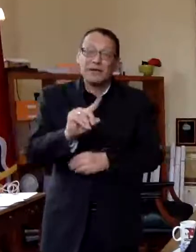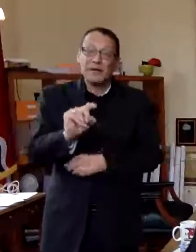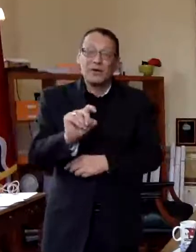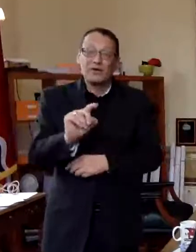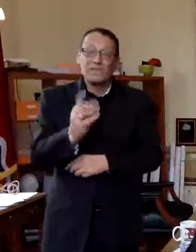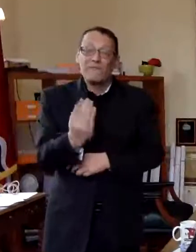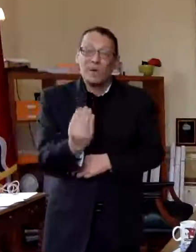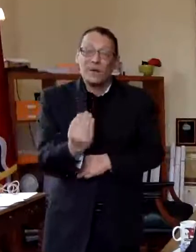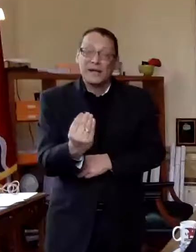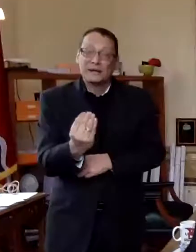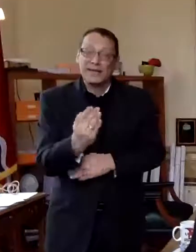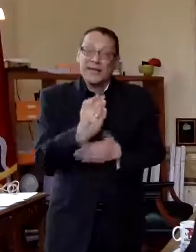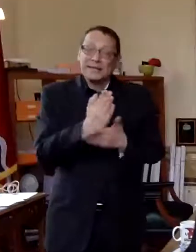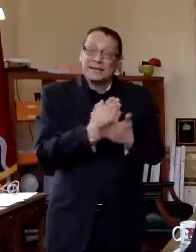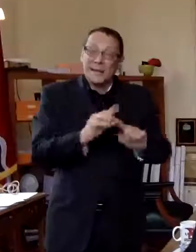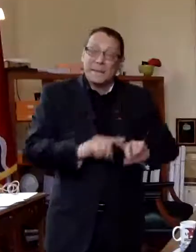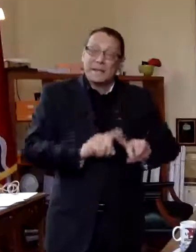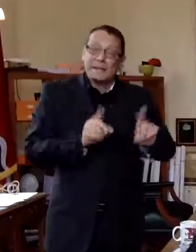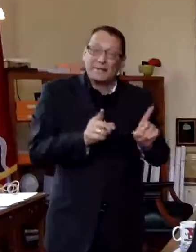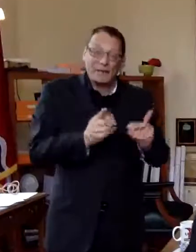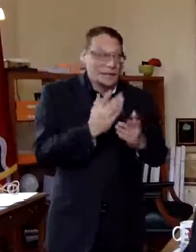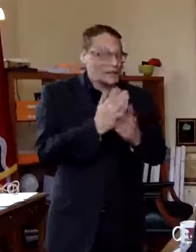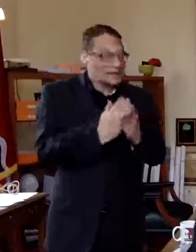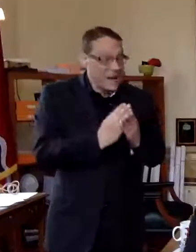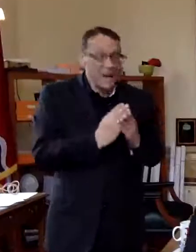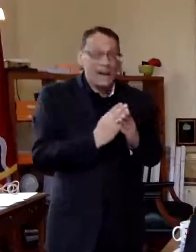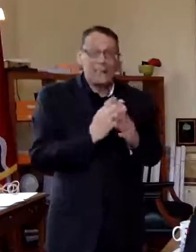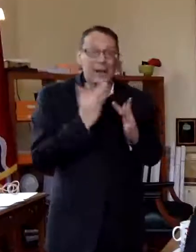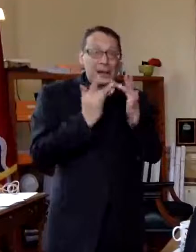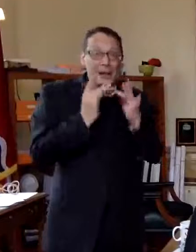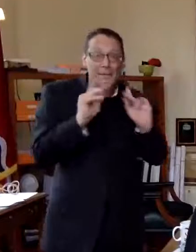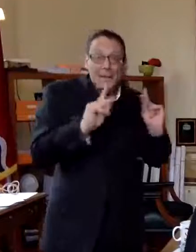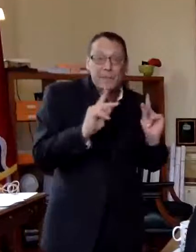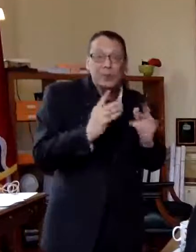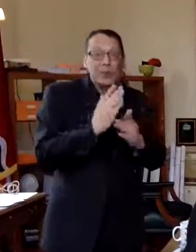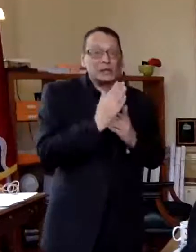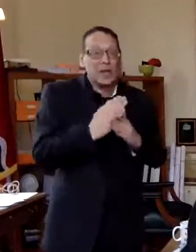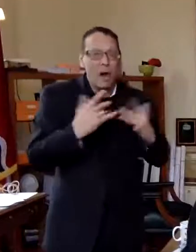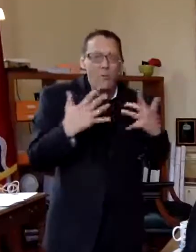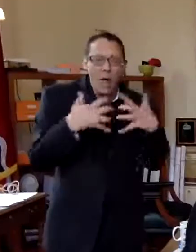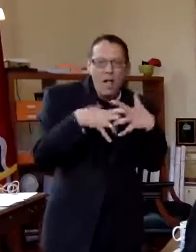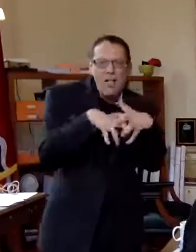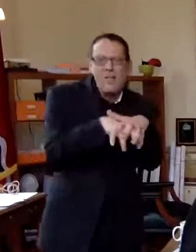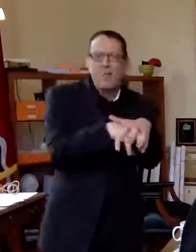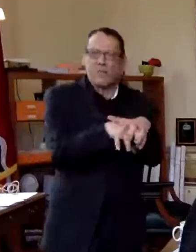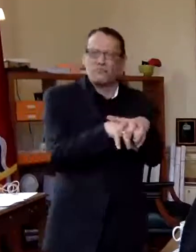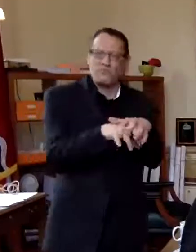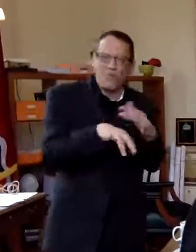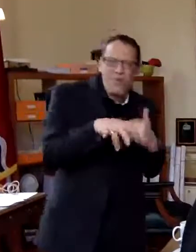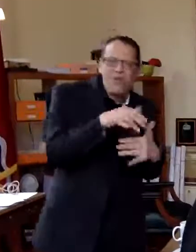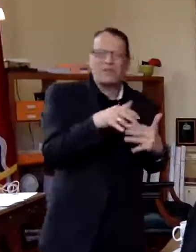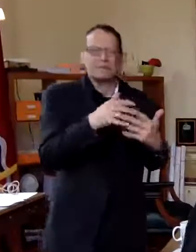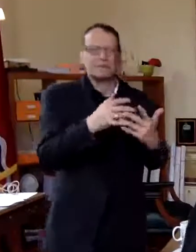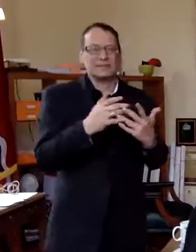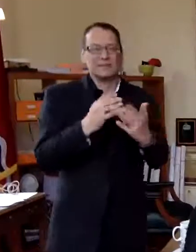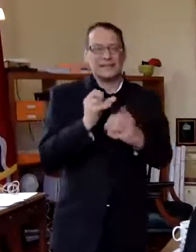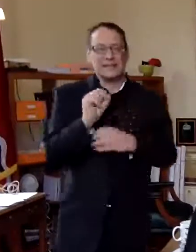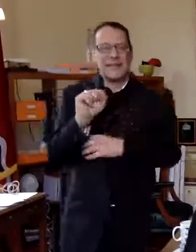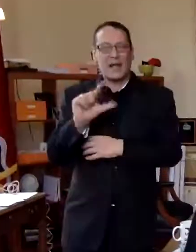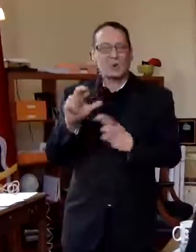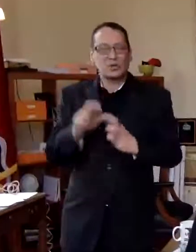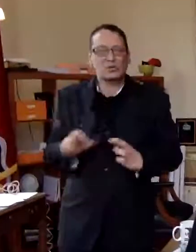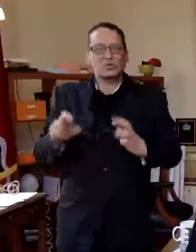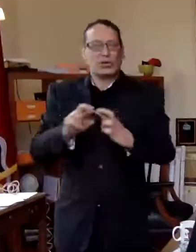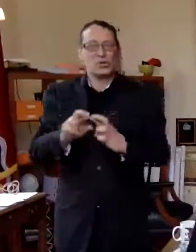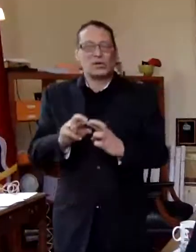uh some counties are denser than other counties as as i said at the beginning you know the st louis region we have